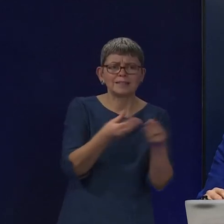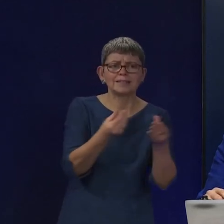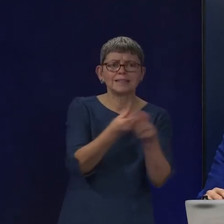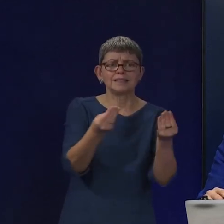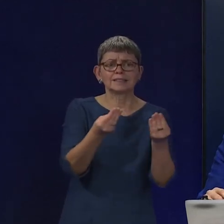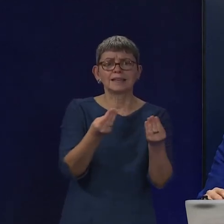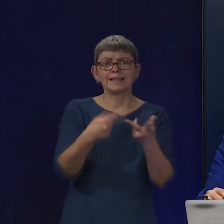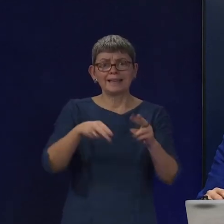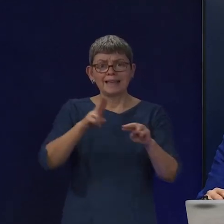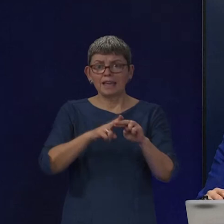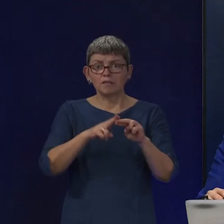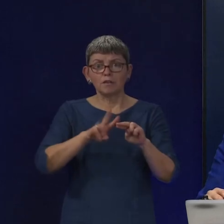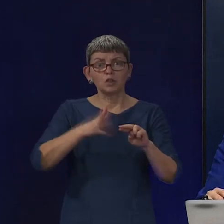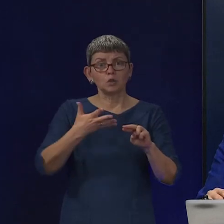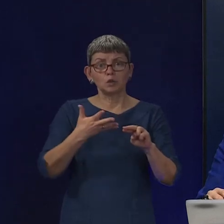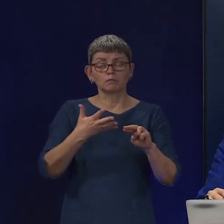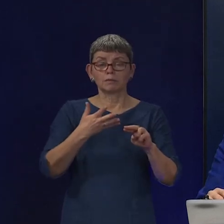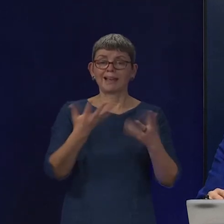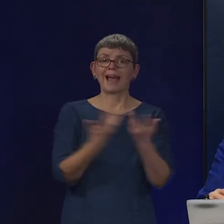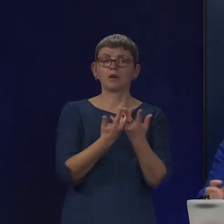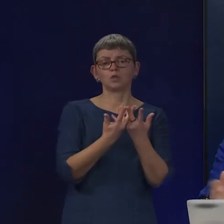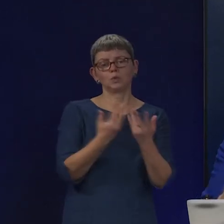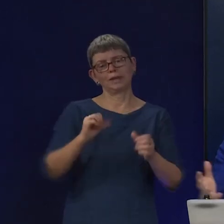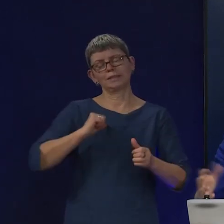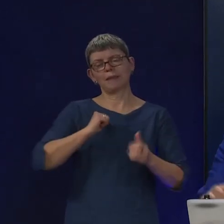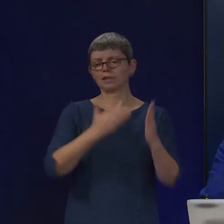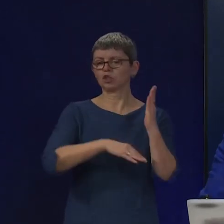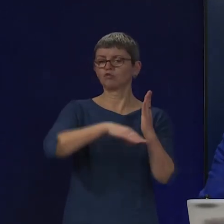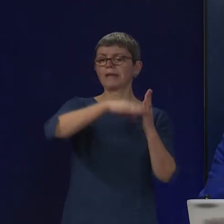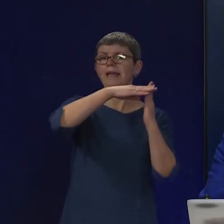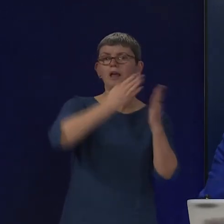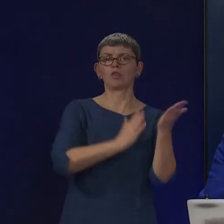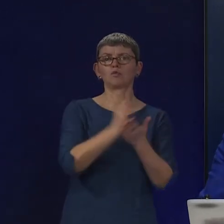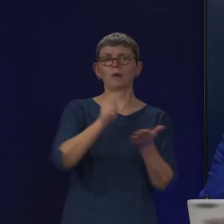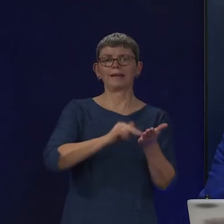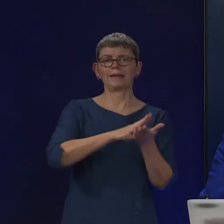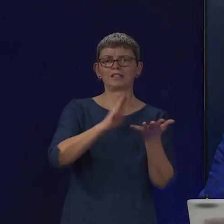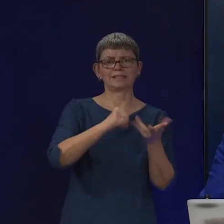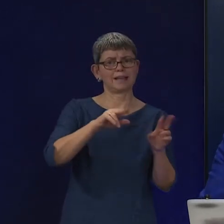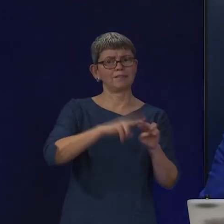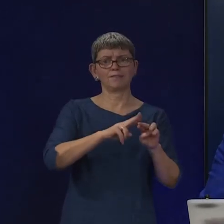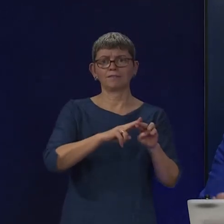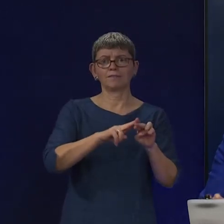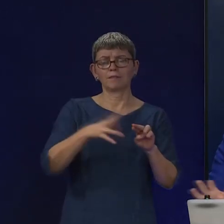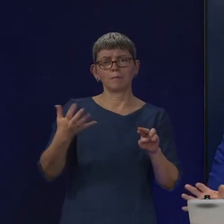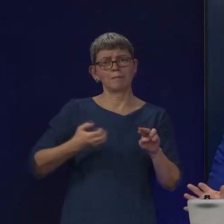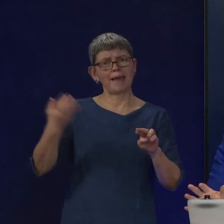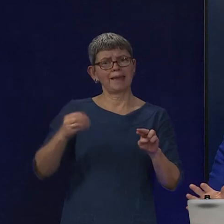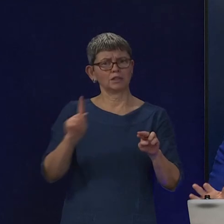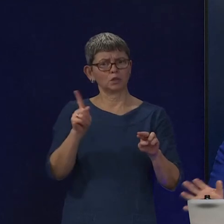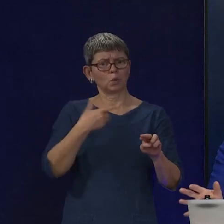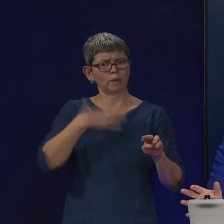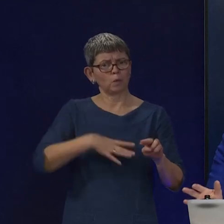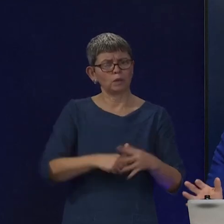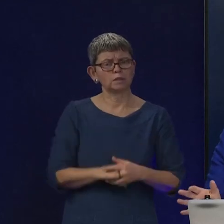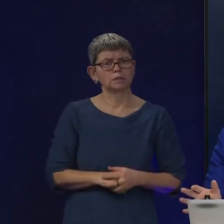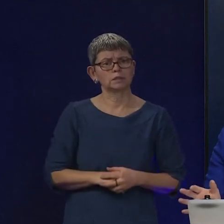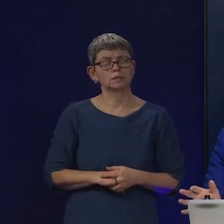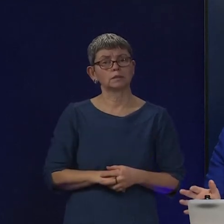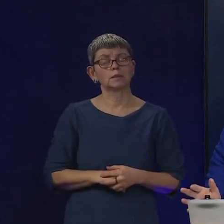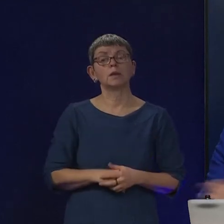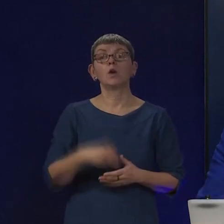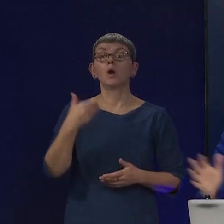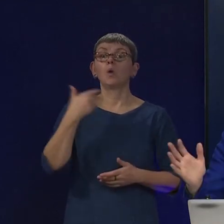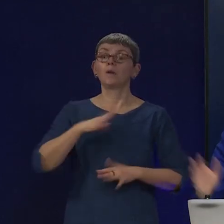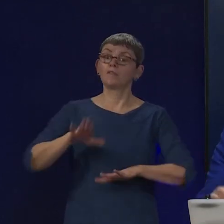you won't even pay them what they feel they deserve? Well, we in Scotland, of course, are already offering a pay rise this